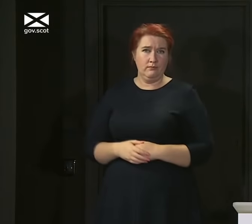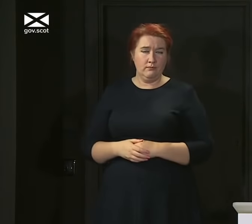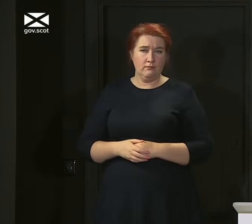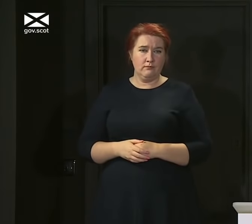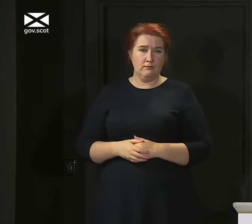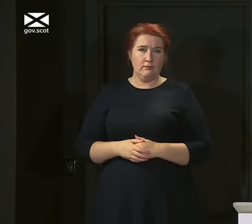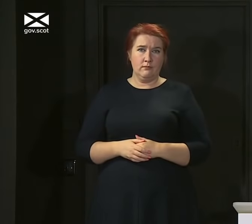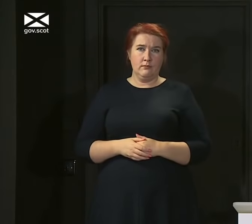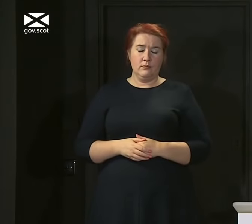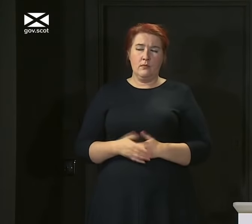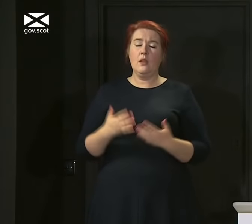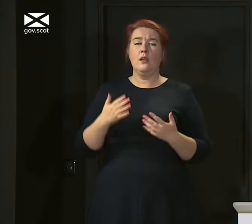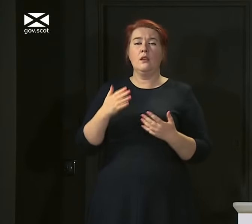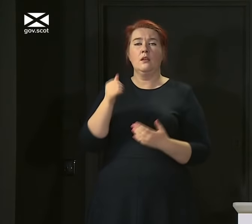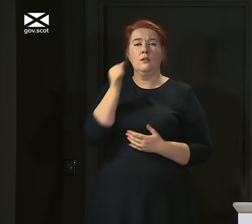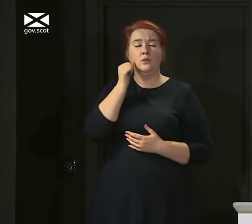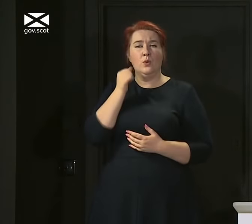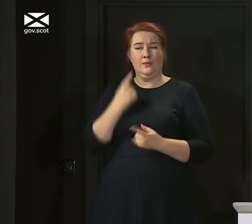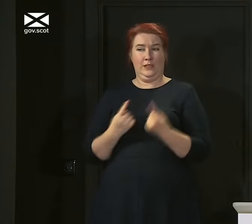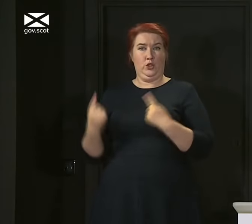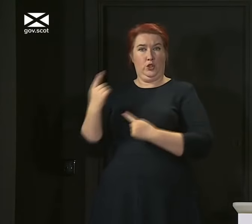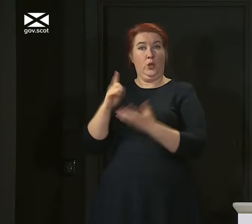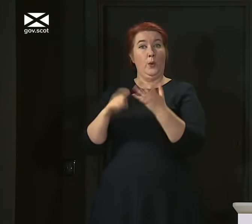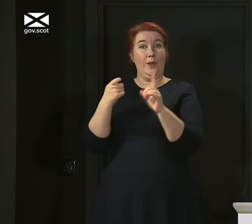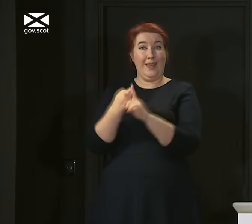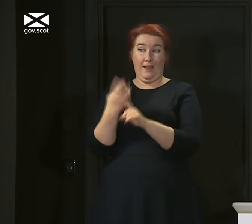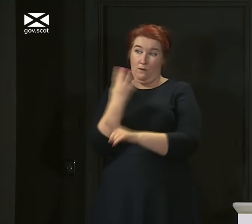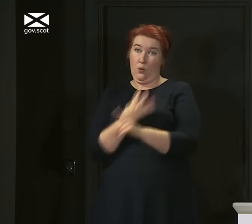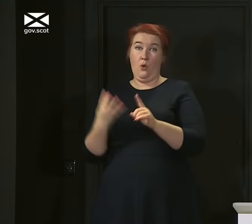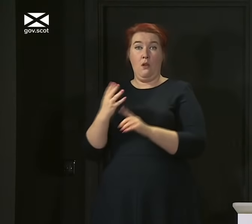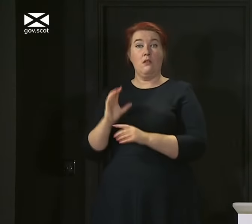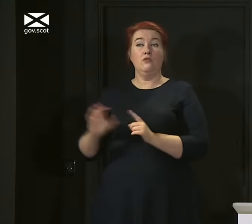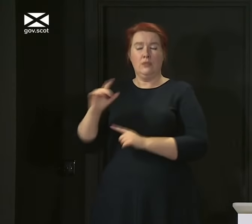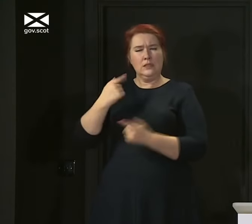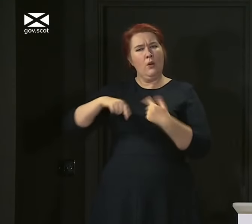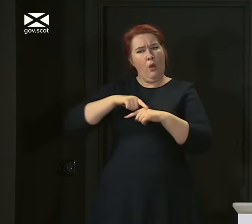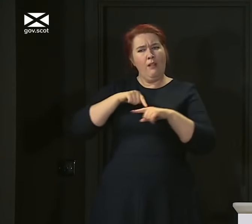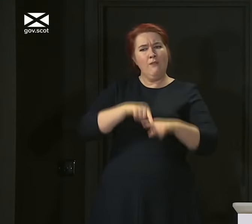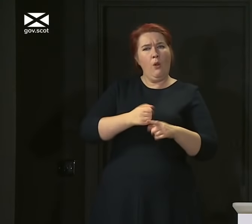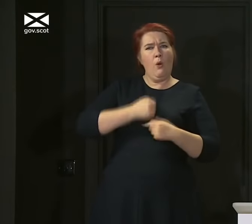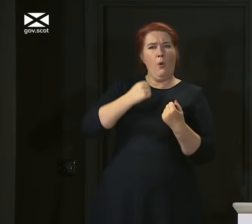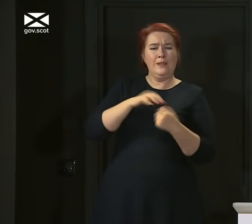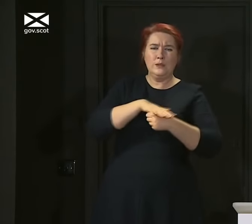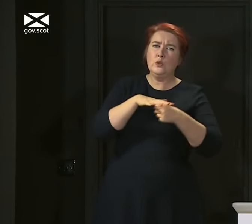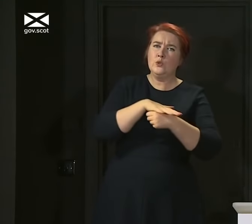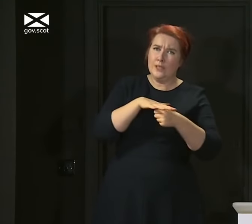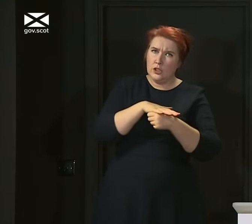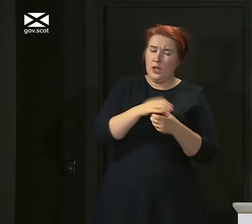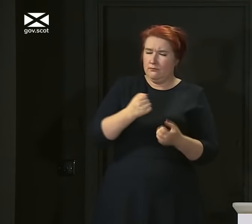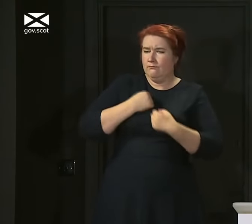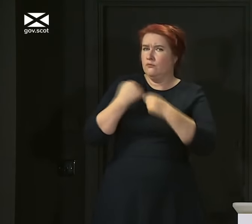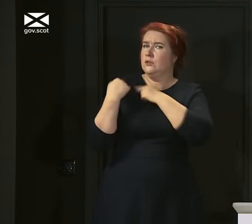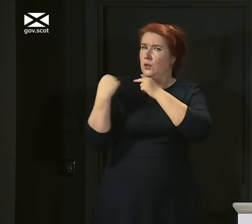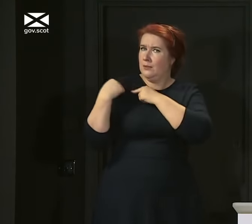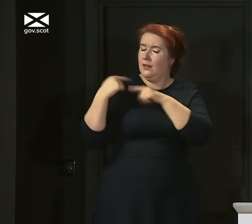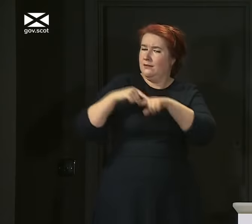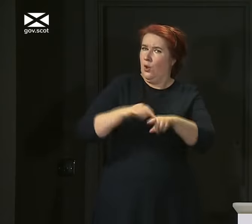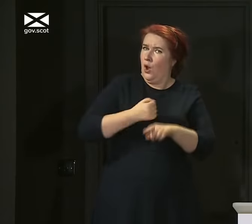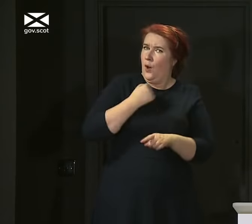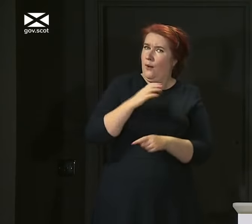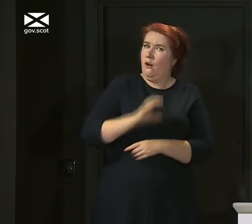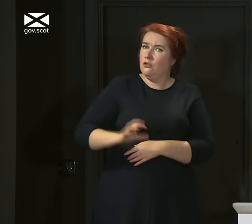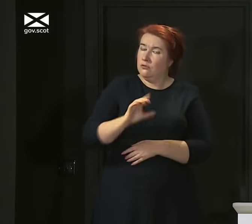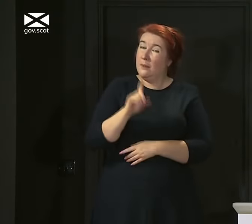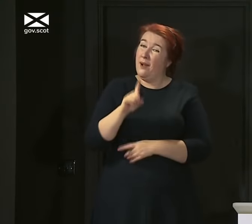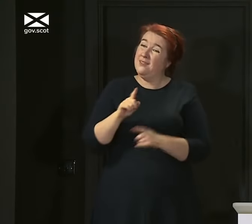And while each of the UK nations will take decisions in line with our own situations, as is our responsibilities, it is also